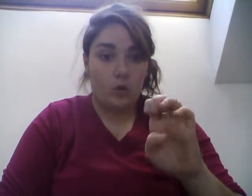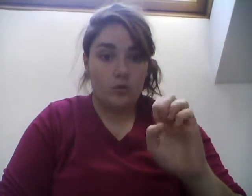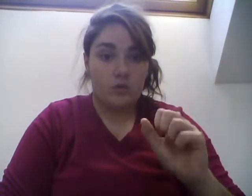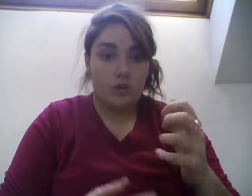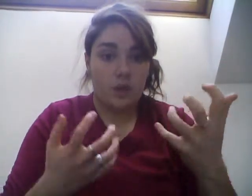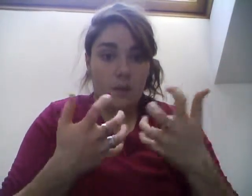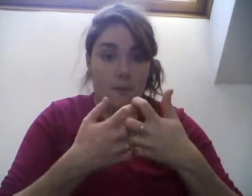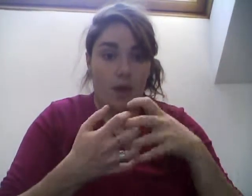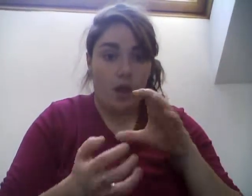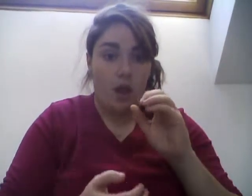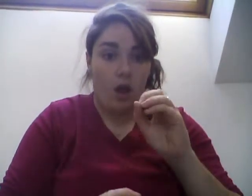oxidation.